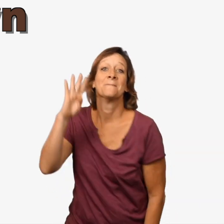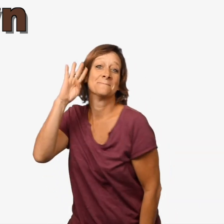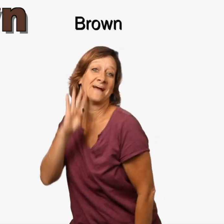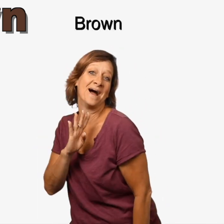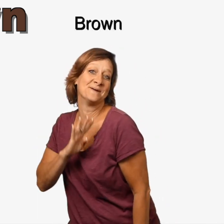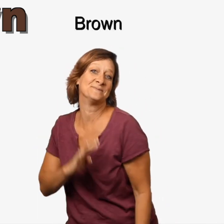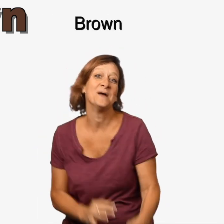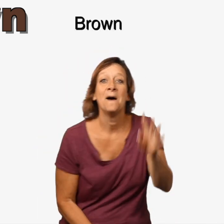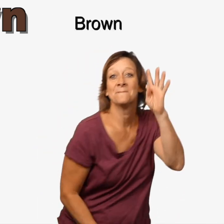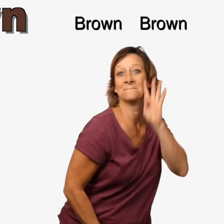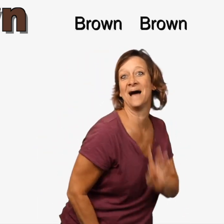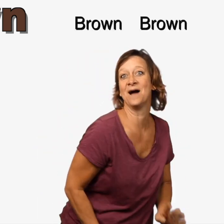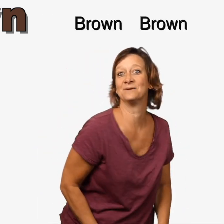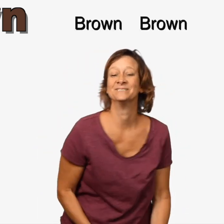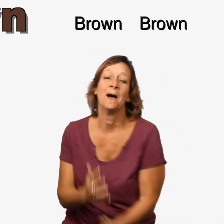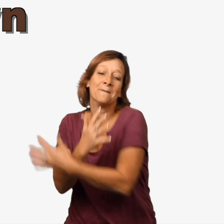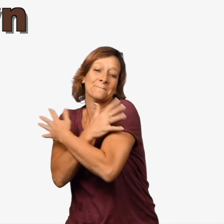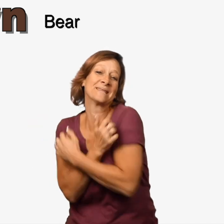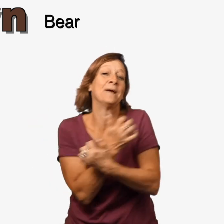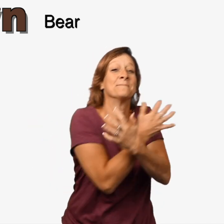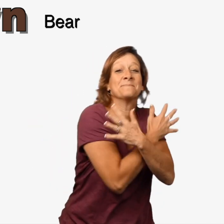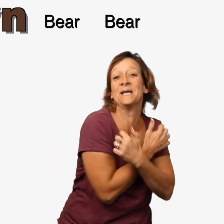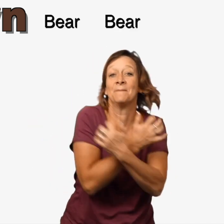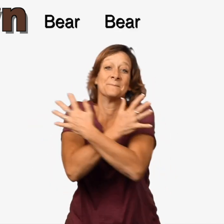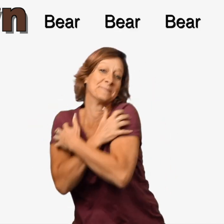Brown, brown. Bear, bear, bear.